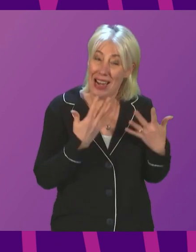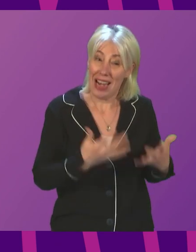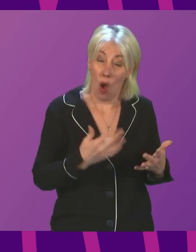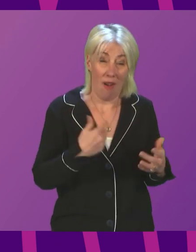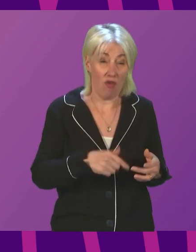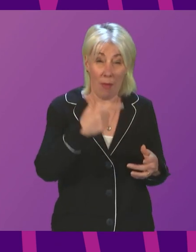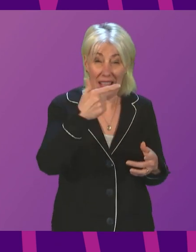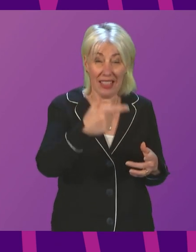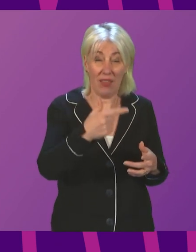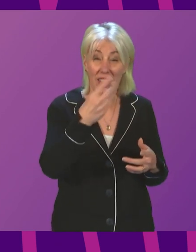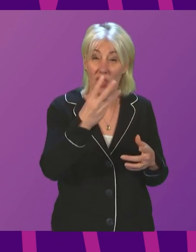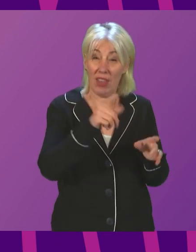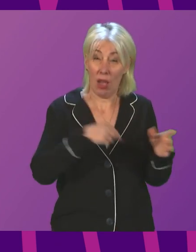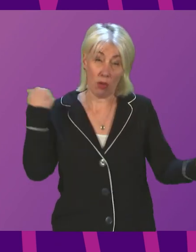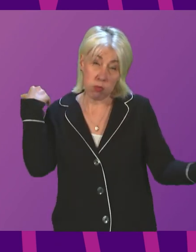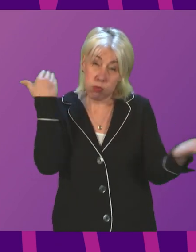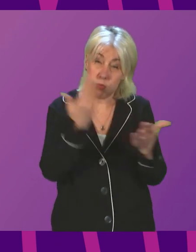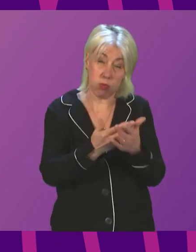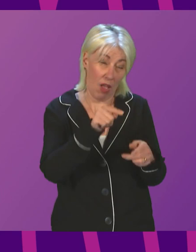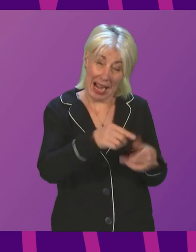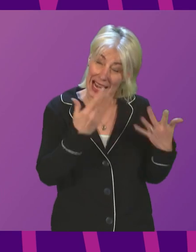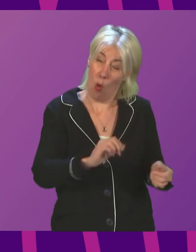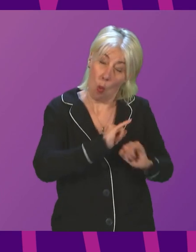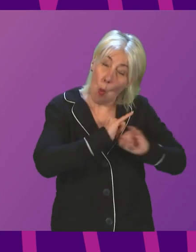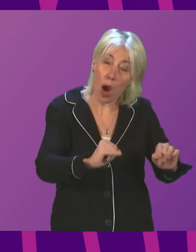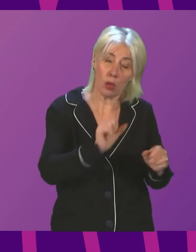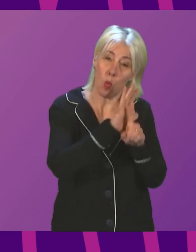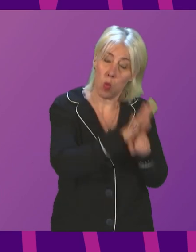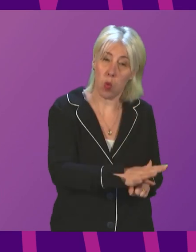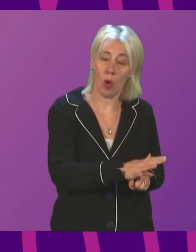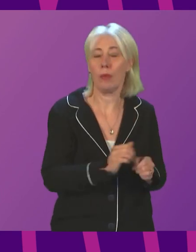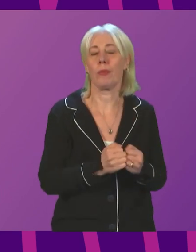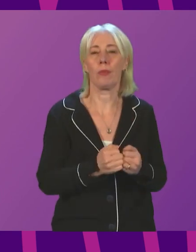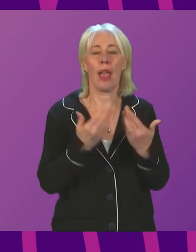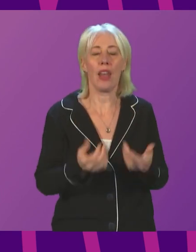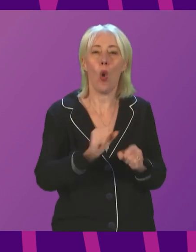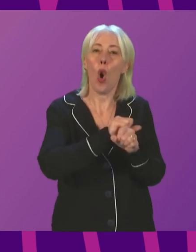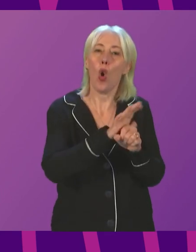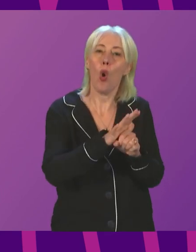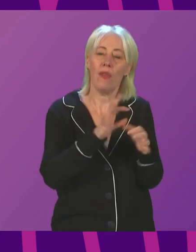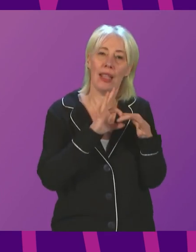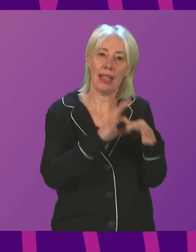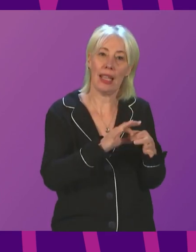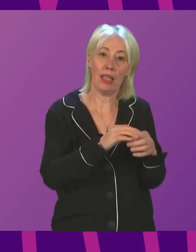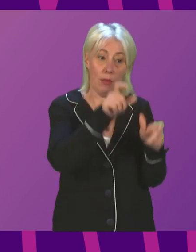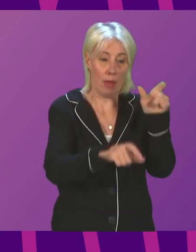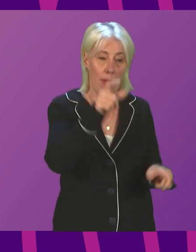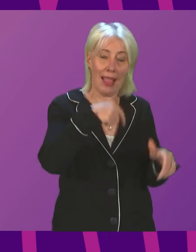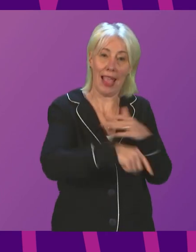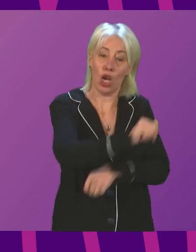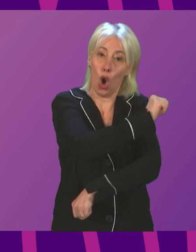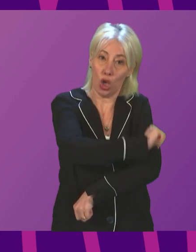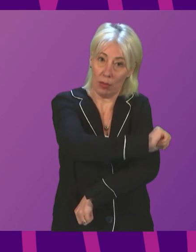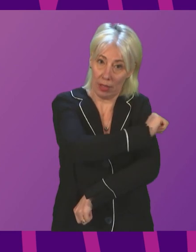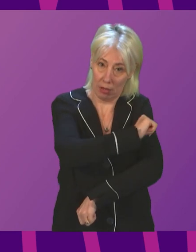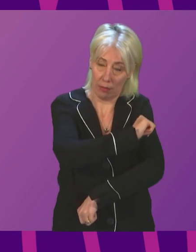73-year history. As of today, COVID-related hospital occupancy, the number of patients in hospital with